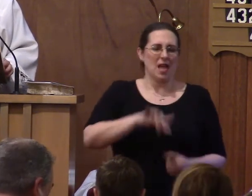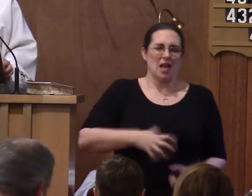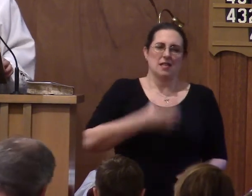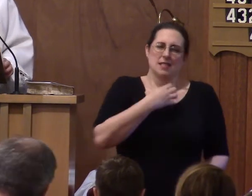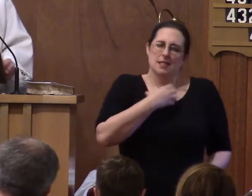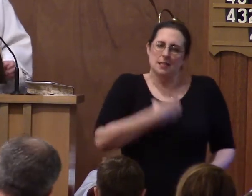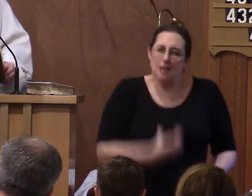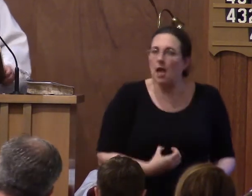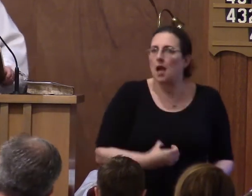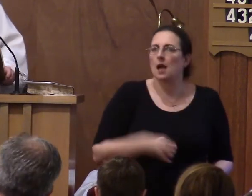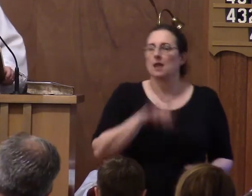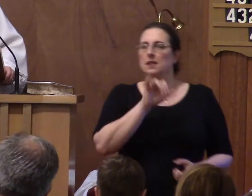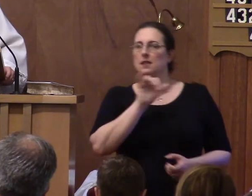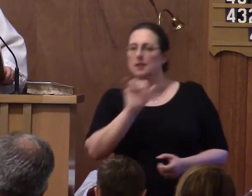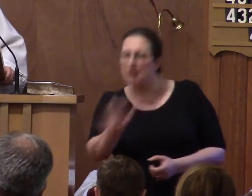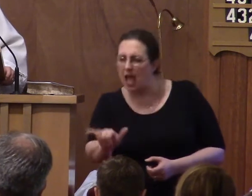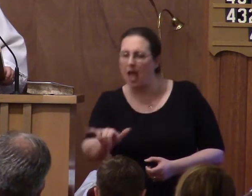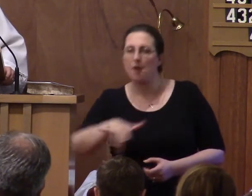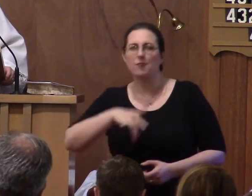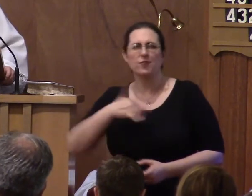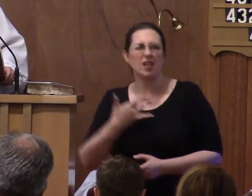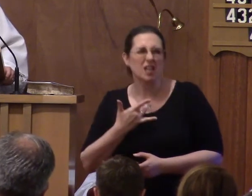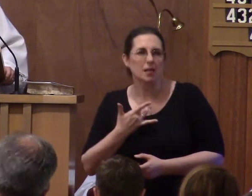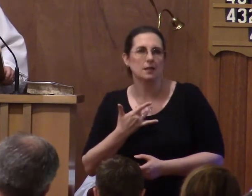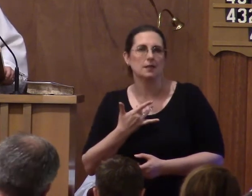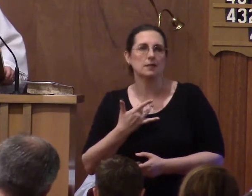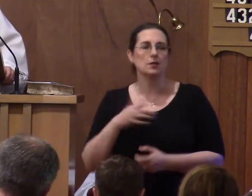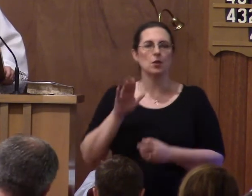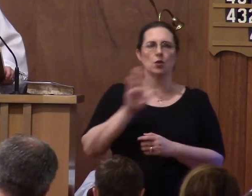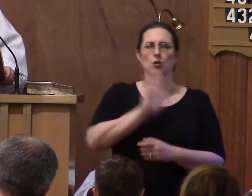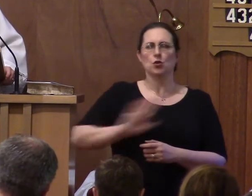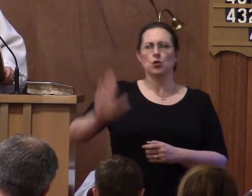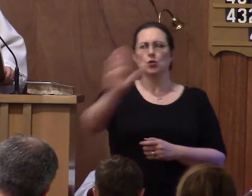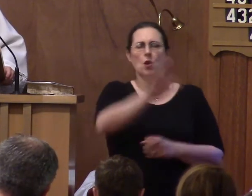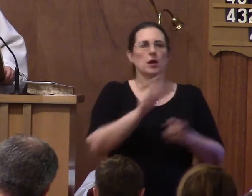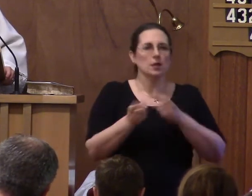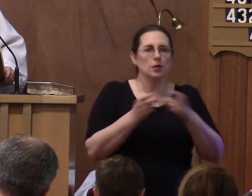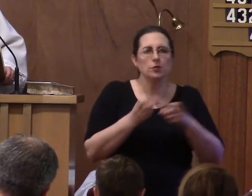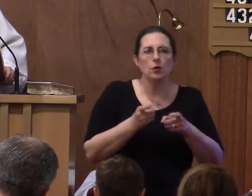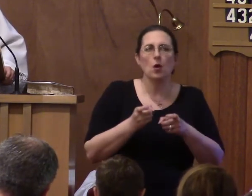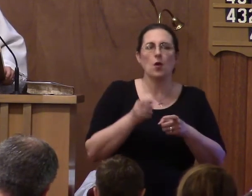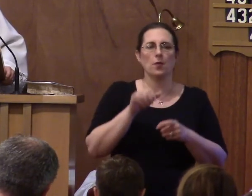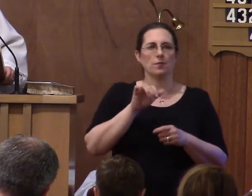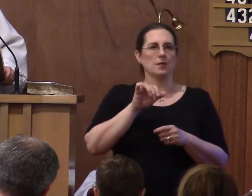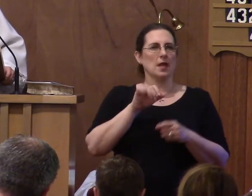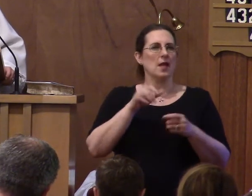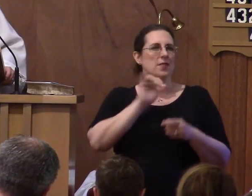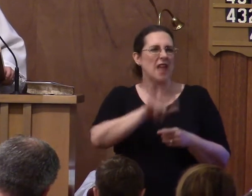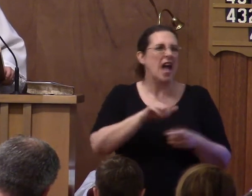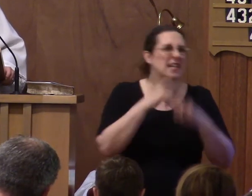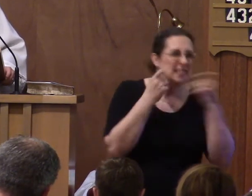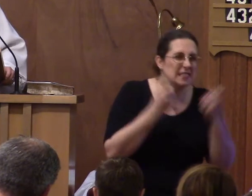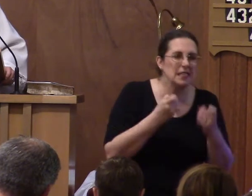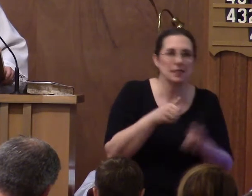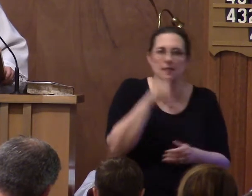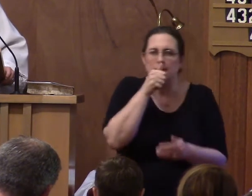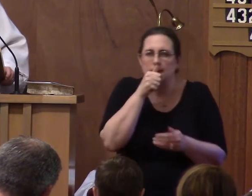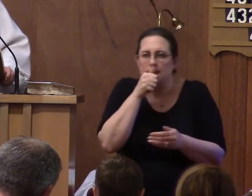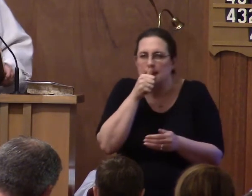that feeling. You're controlled by that sin, that secret mistake, that known